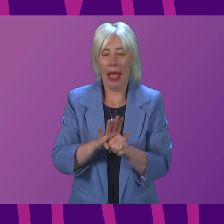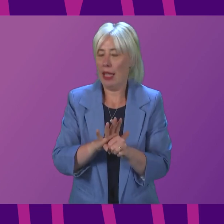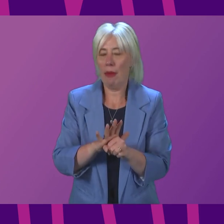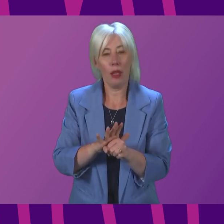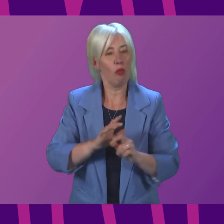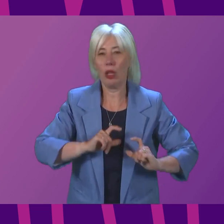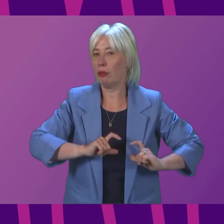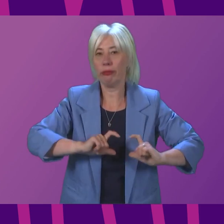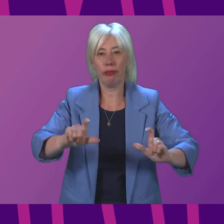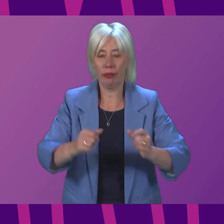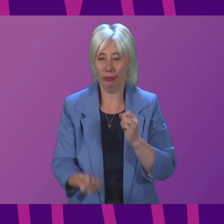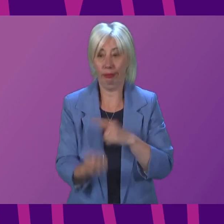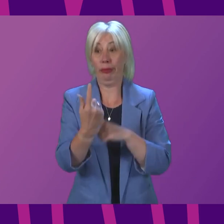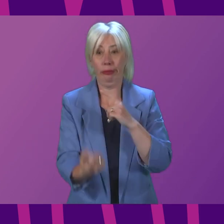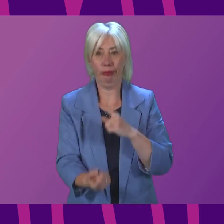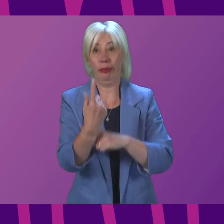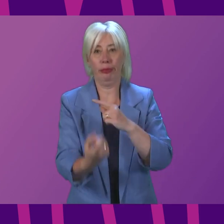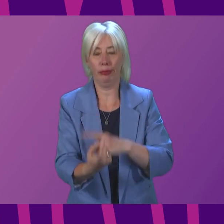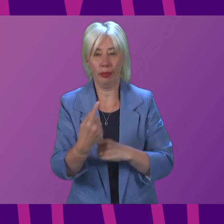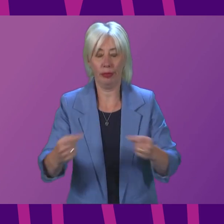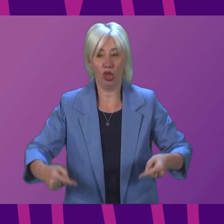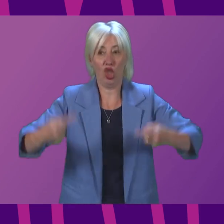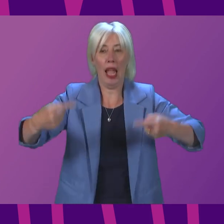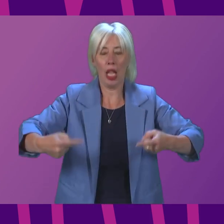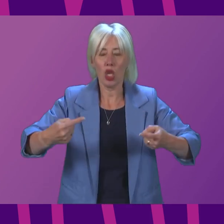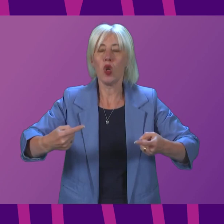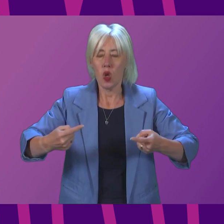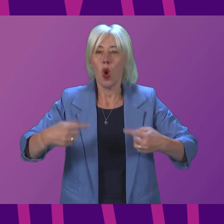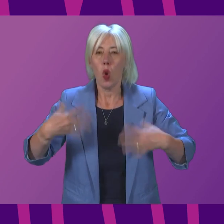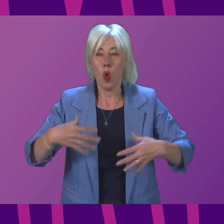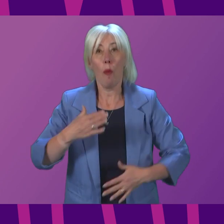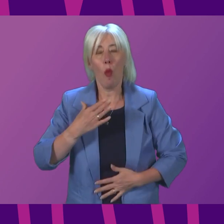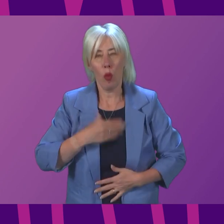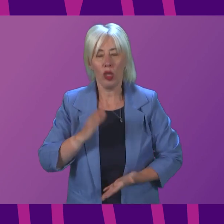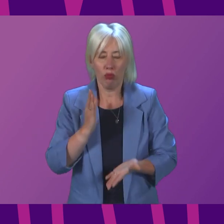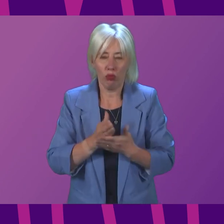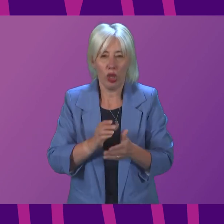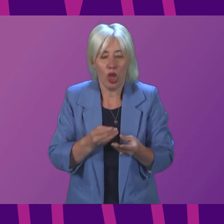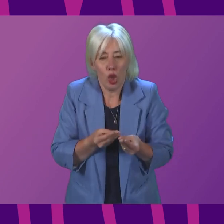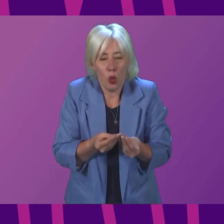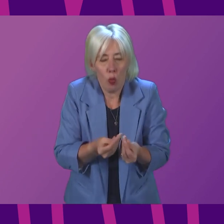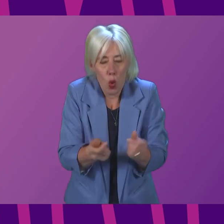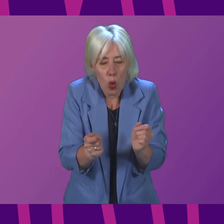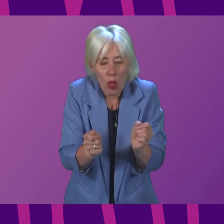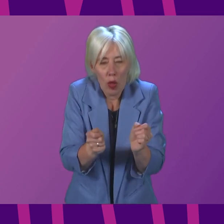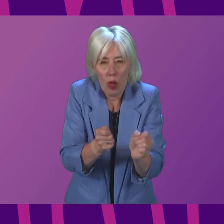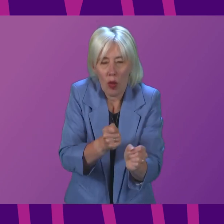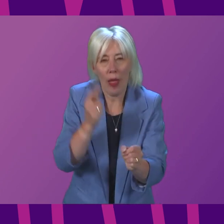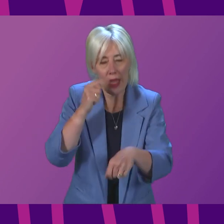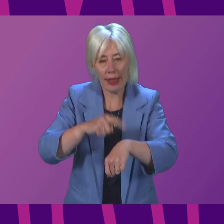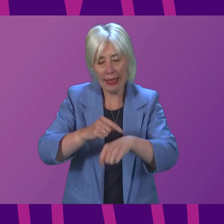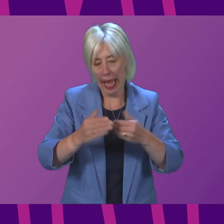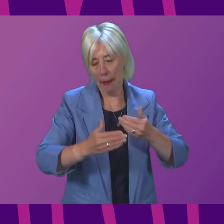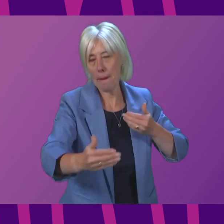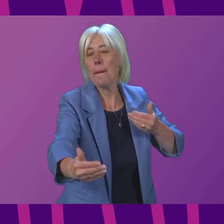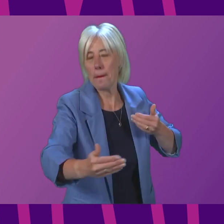continue to throw up challenges for us, but it is intended to ensure a smooth transition. I think the timeline that we set out is